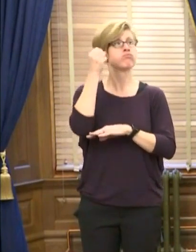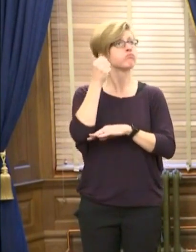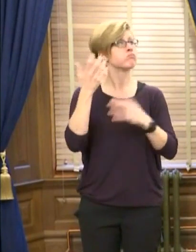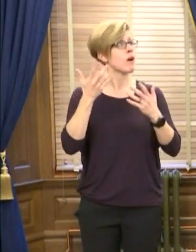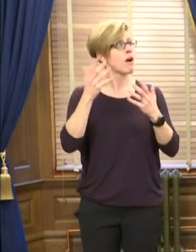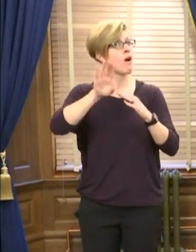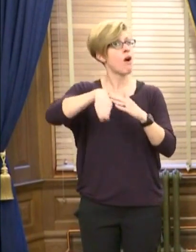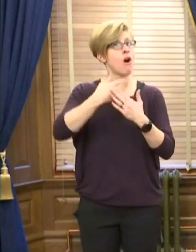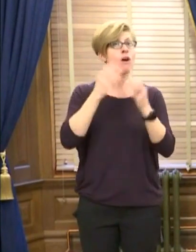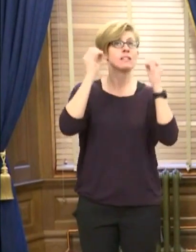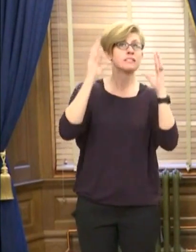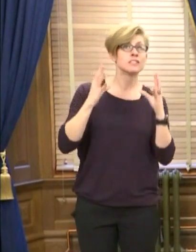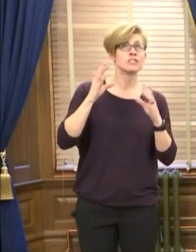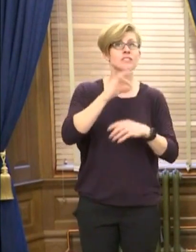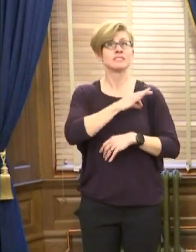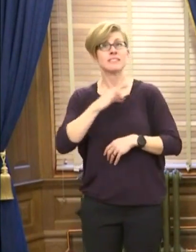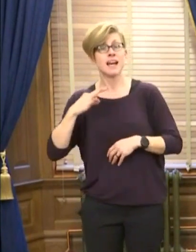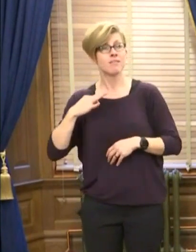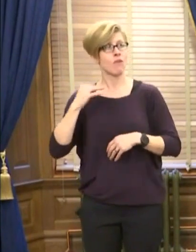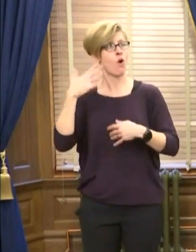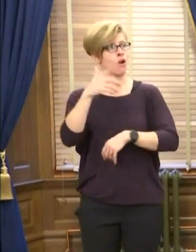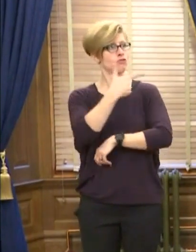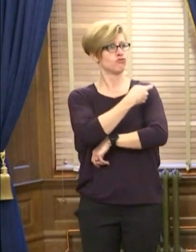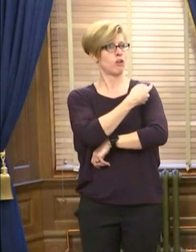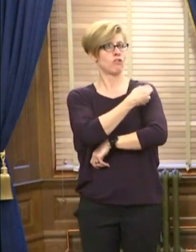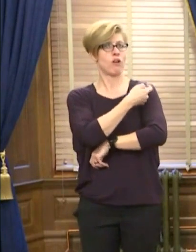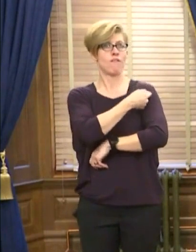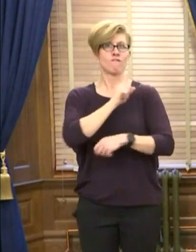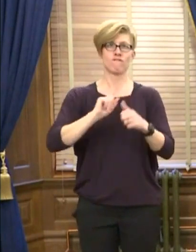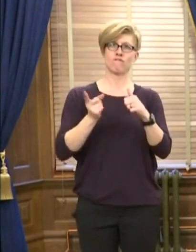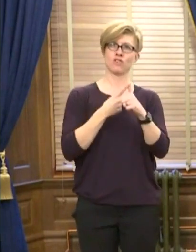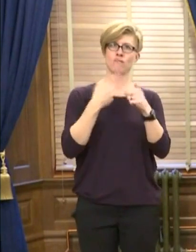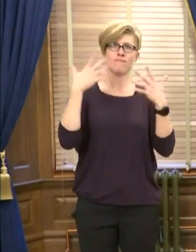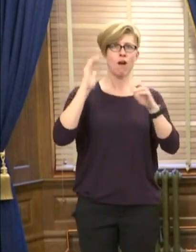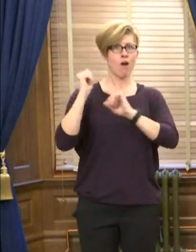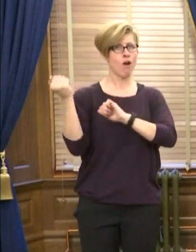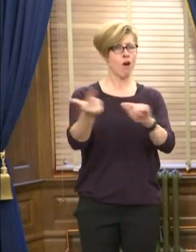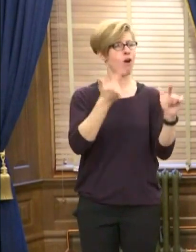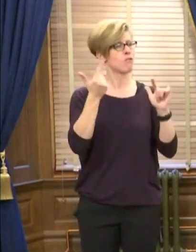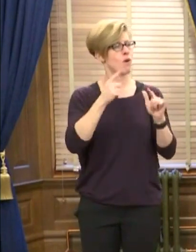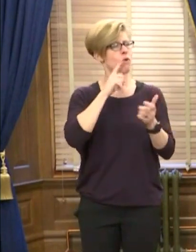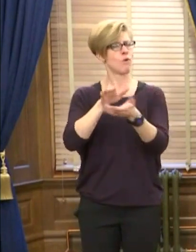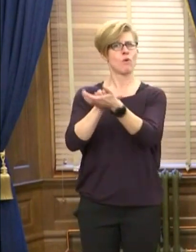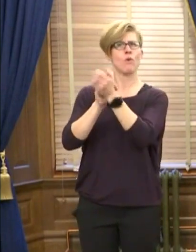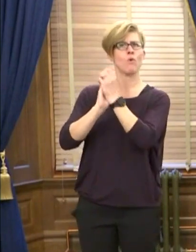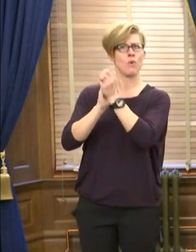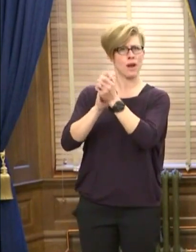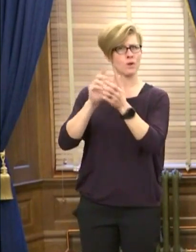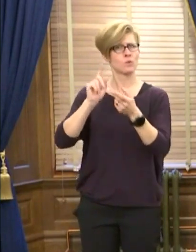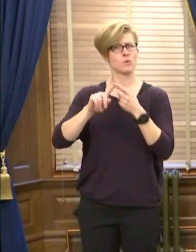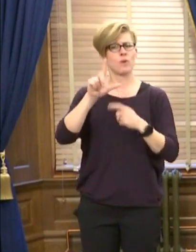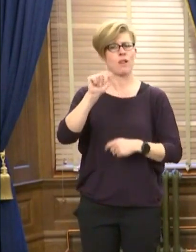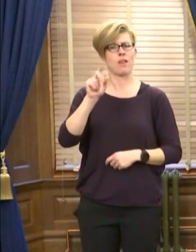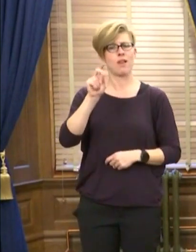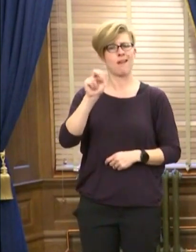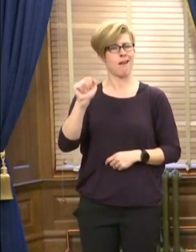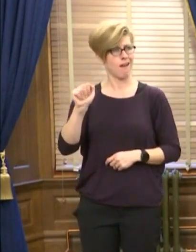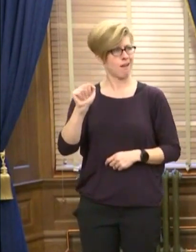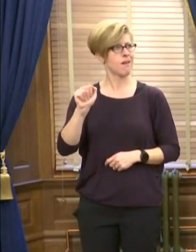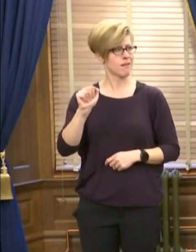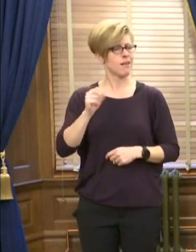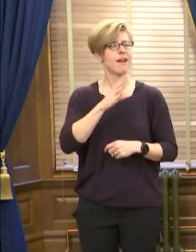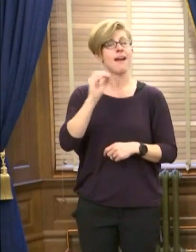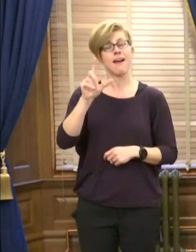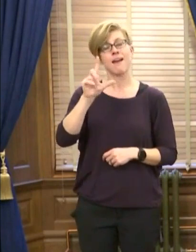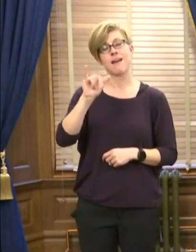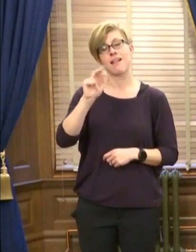staff having received their first dose of the COVID-19 vaccine. So congratulations to LaDonna and to the